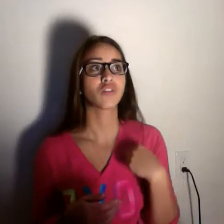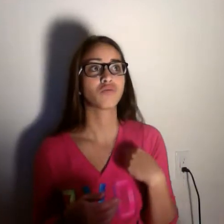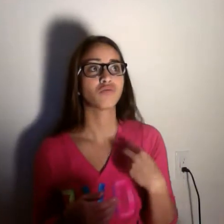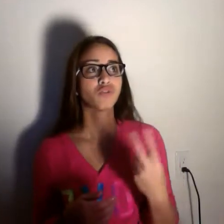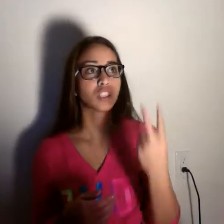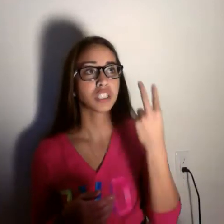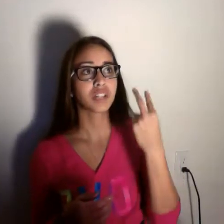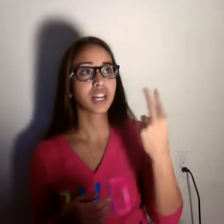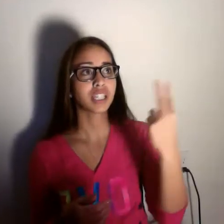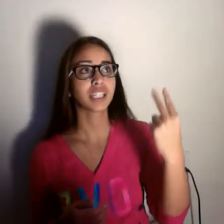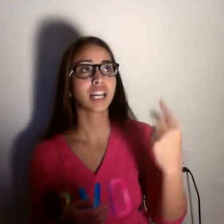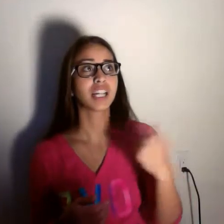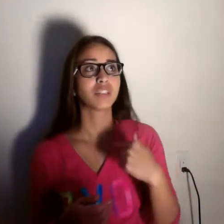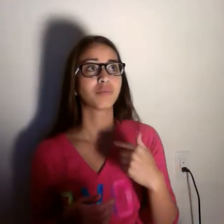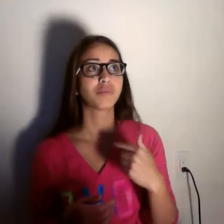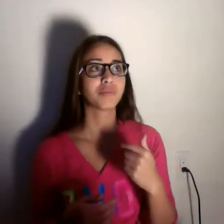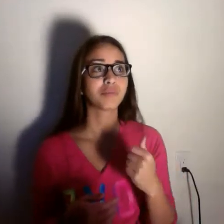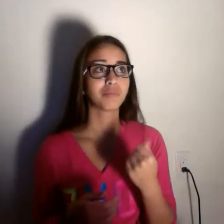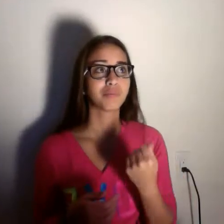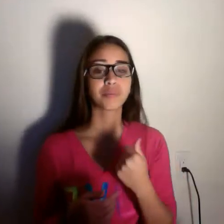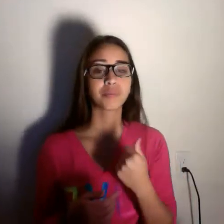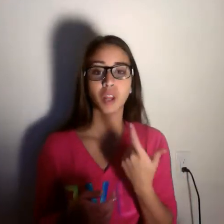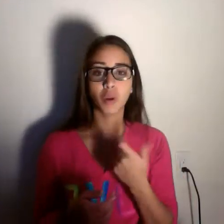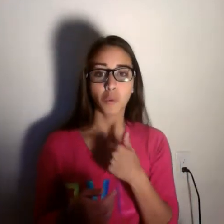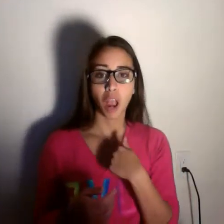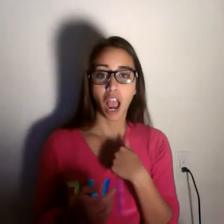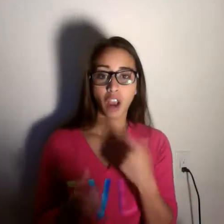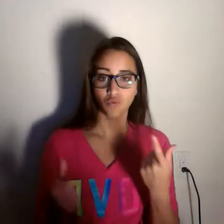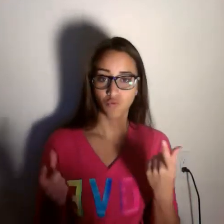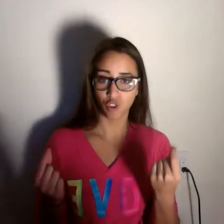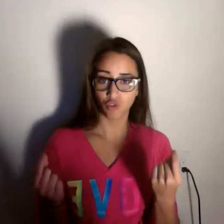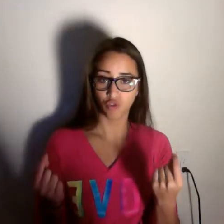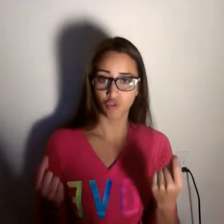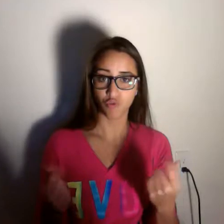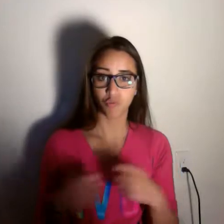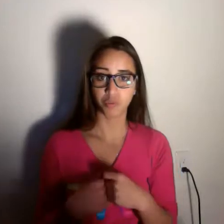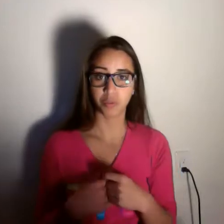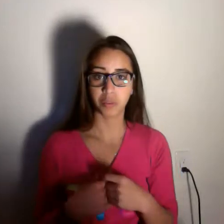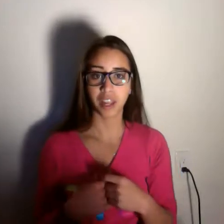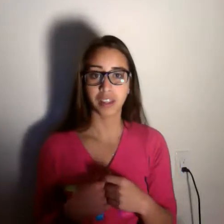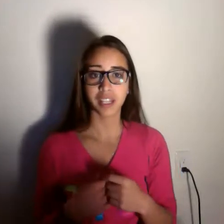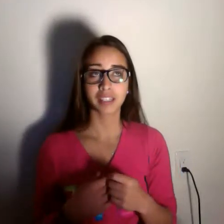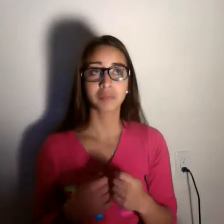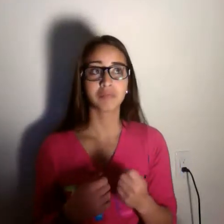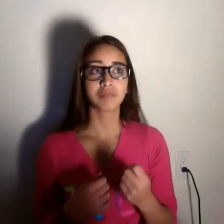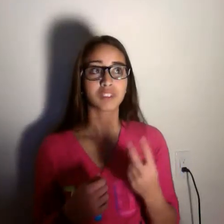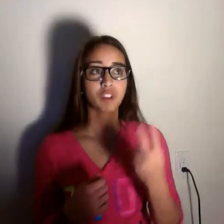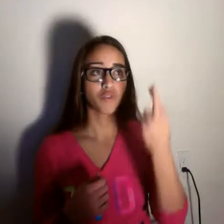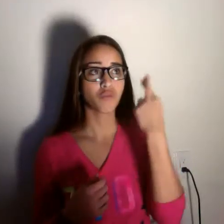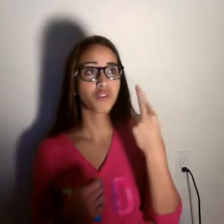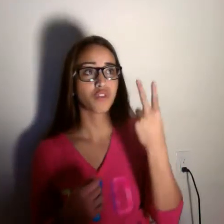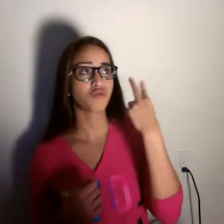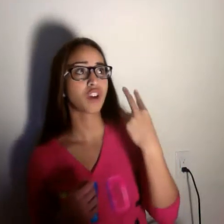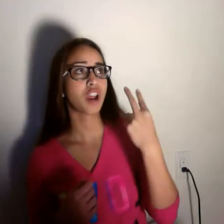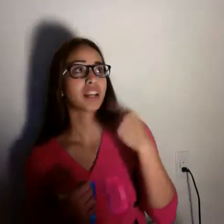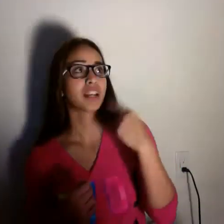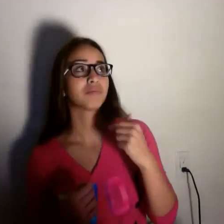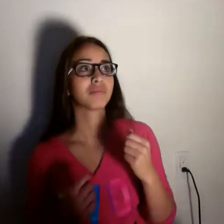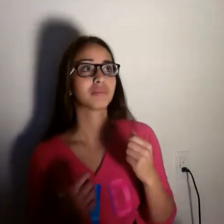and watch it grow. Ch-ch-ch-chia! There's even Chia Alex and Chia Marty. So many Chia Pets, you can collect